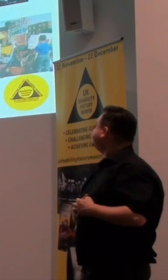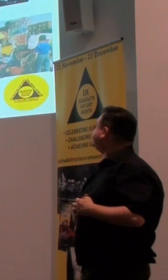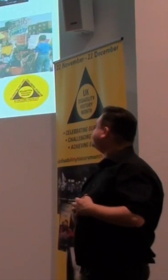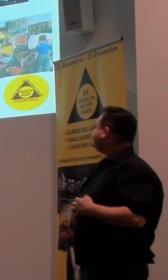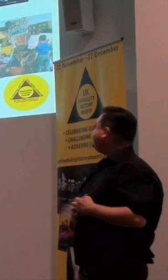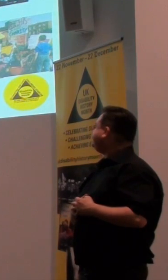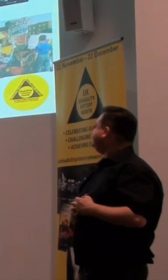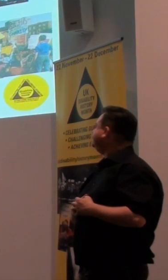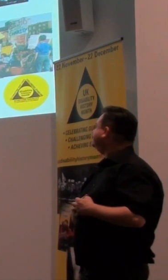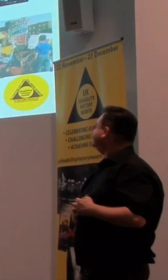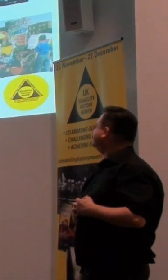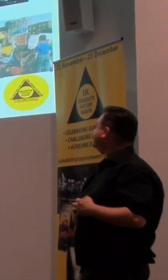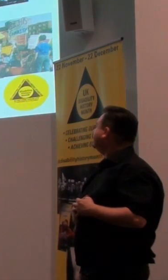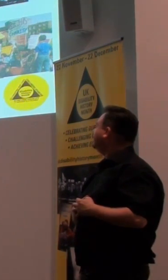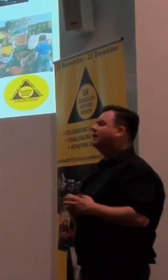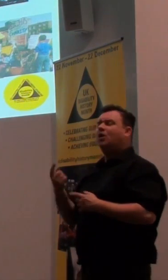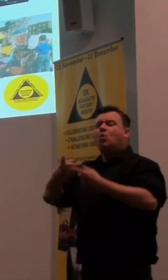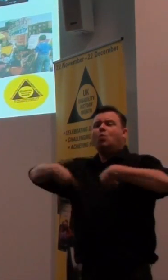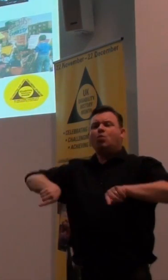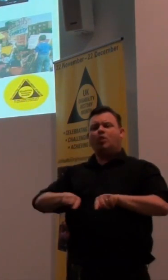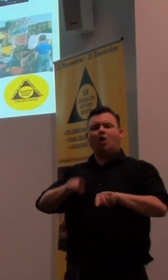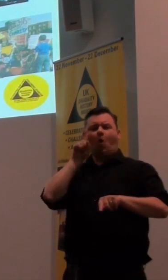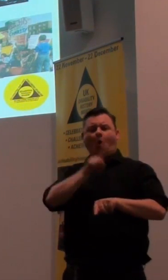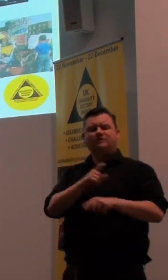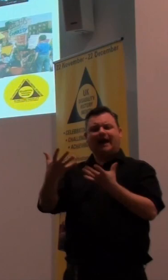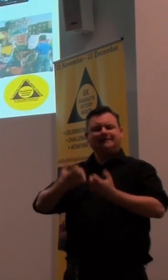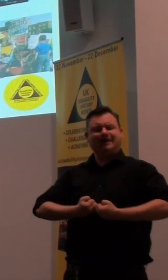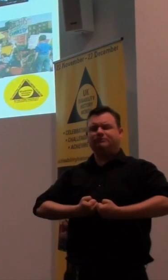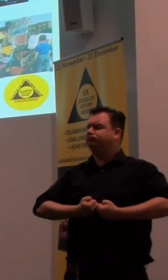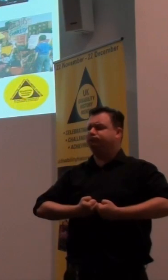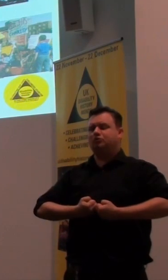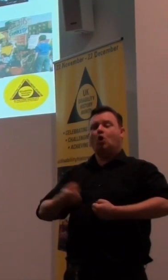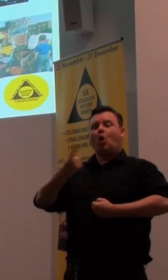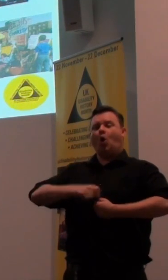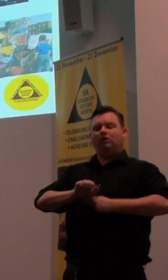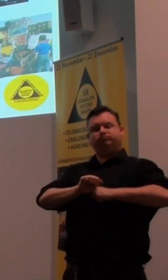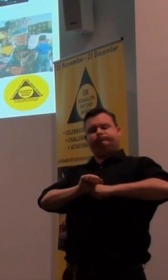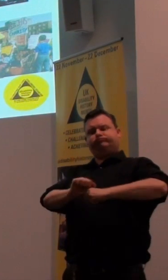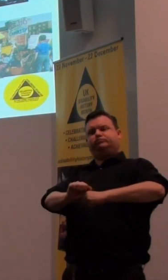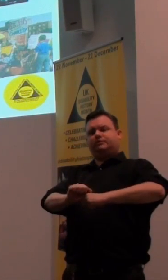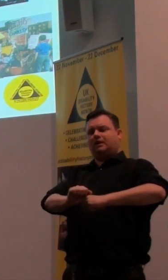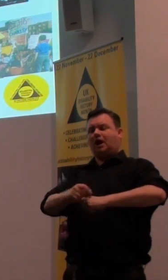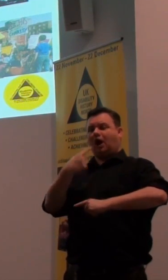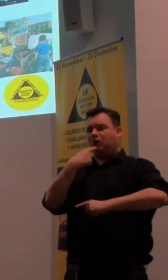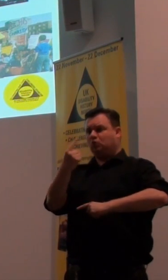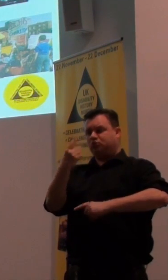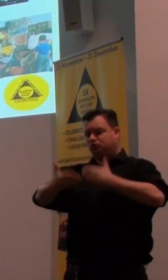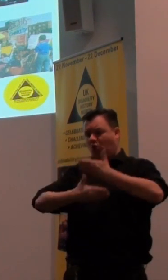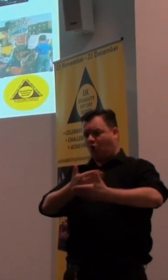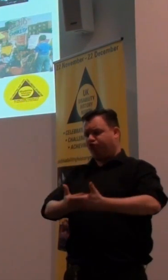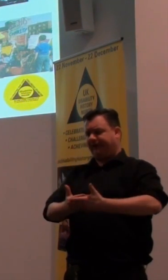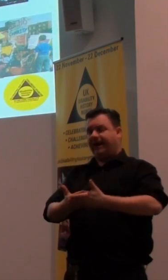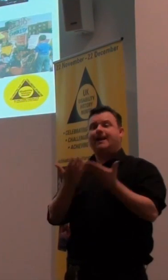But, of course, we didn't always just accept this. We've always resisted. I told a story this morning, no, I didn't, but I'll tell it now,